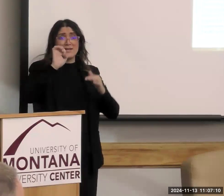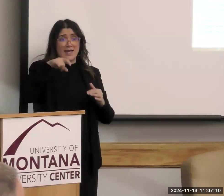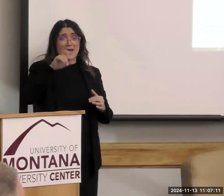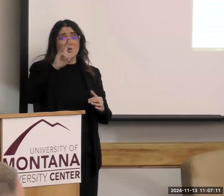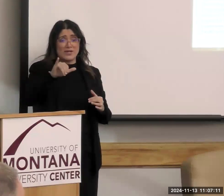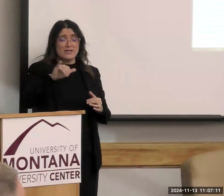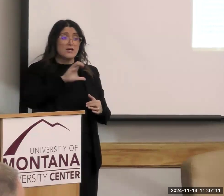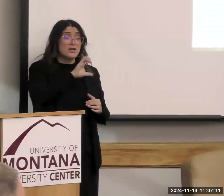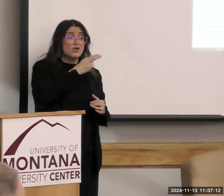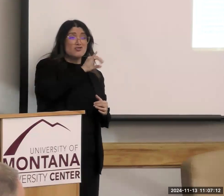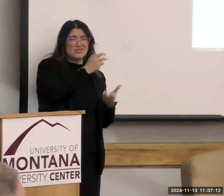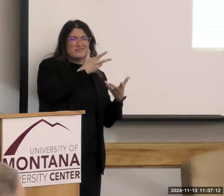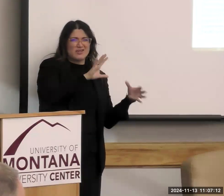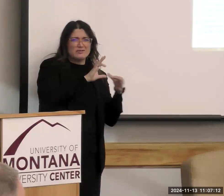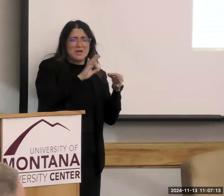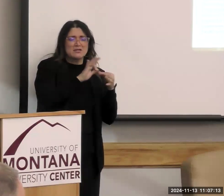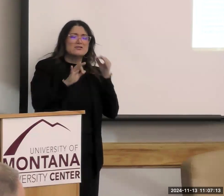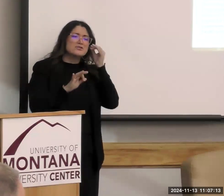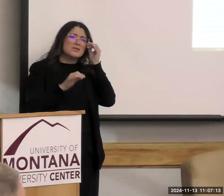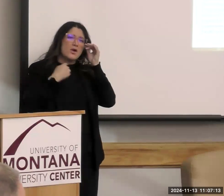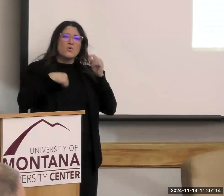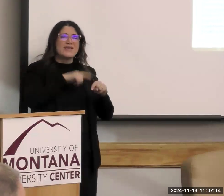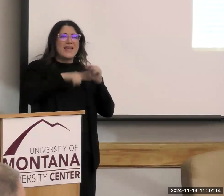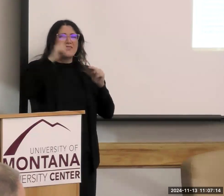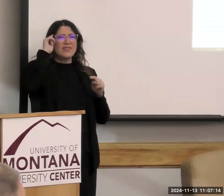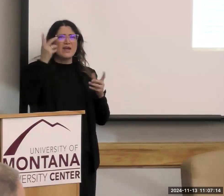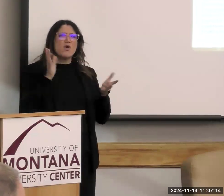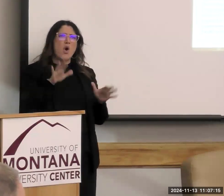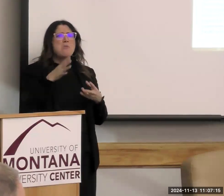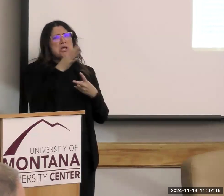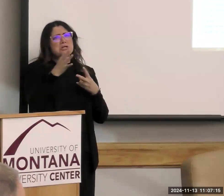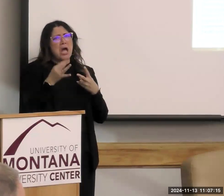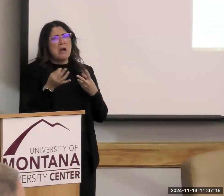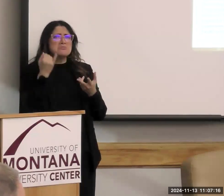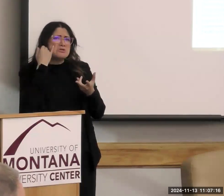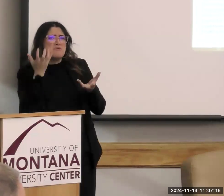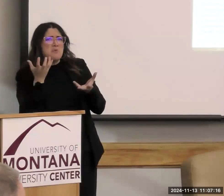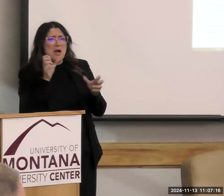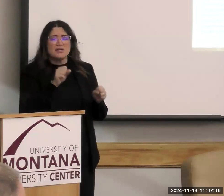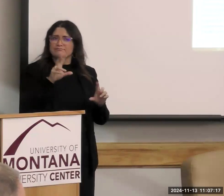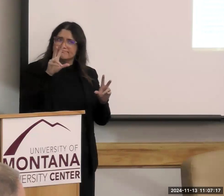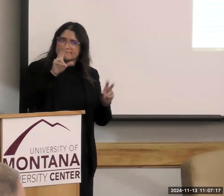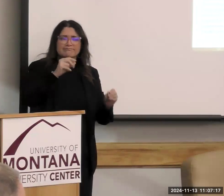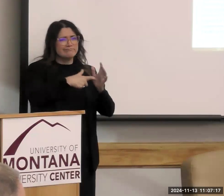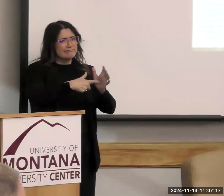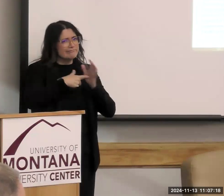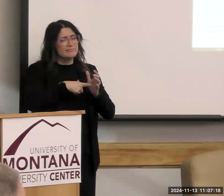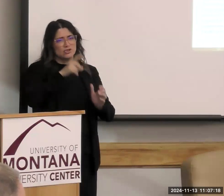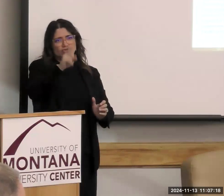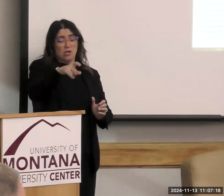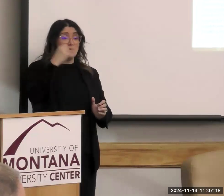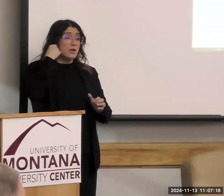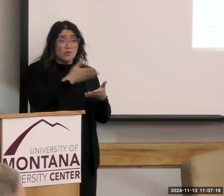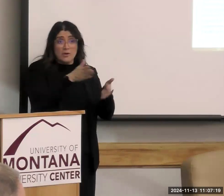it's not, we can't think of it as optional. This is an expectation. If you're in public health, you're